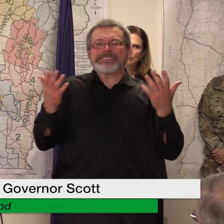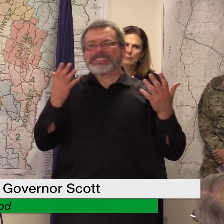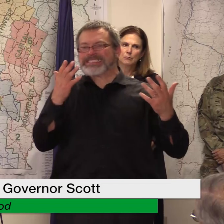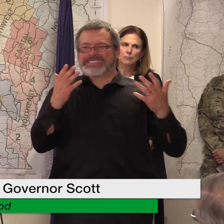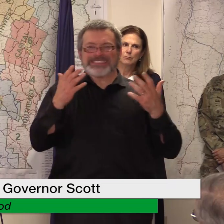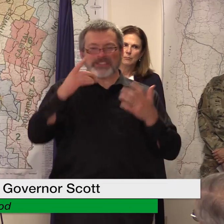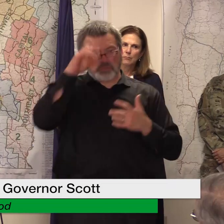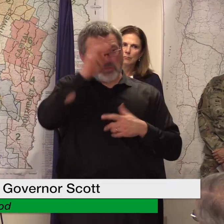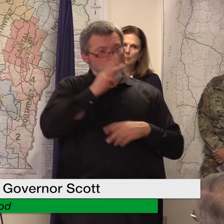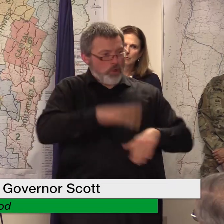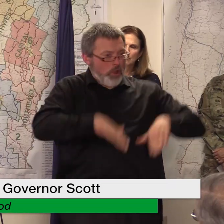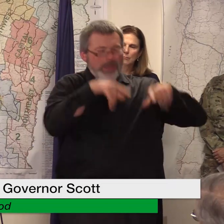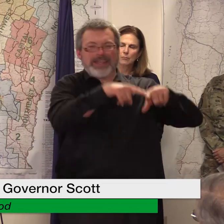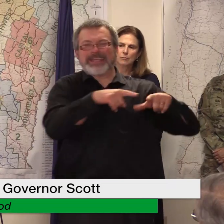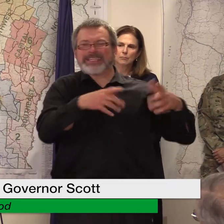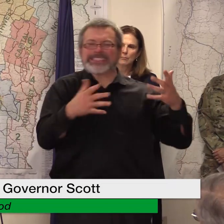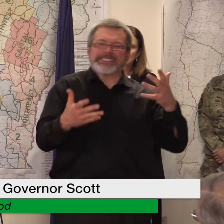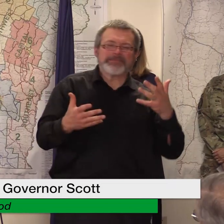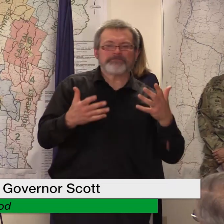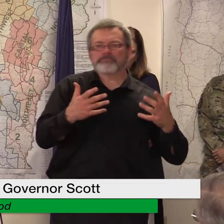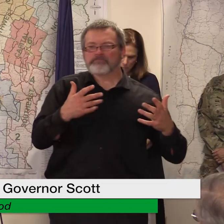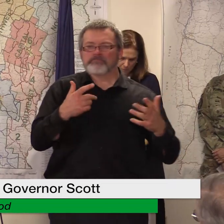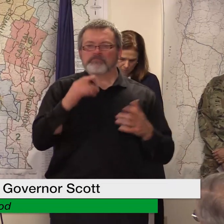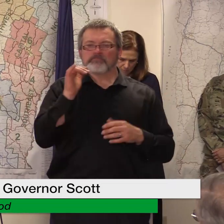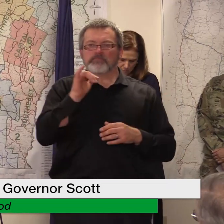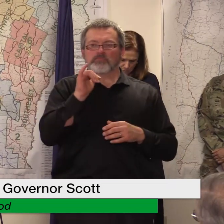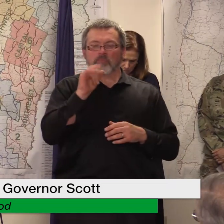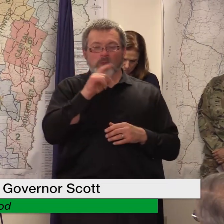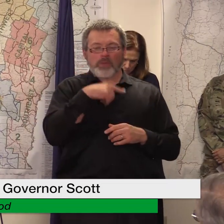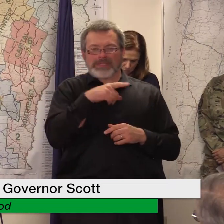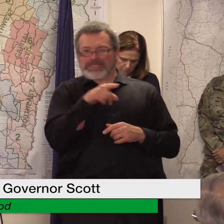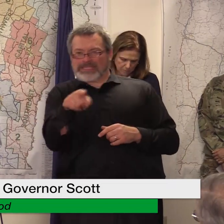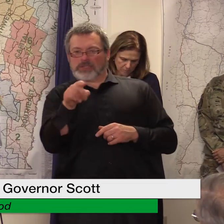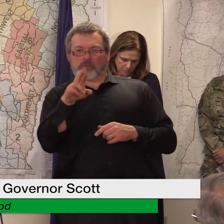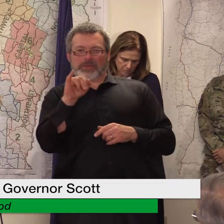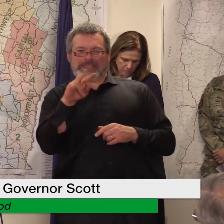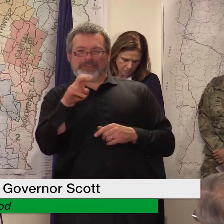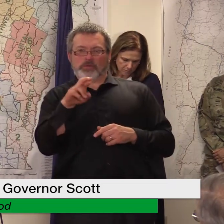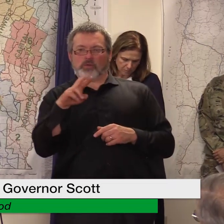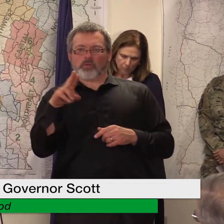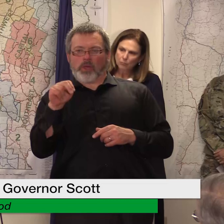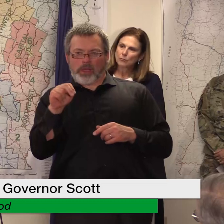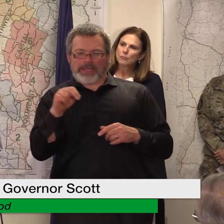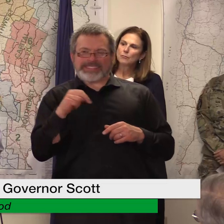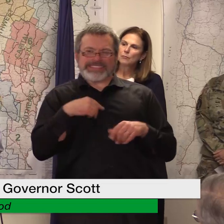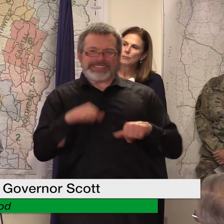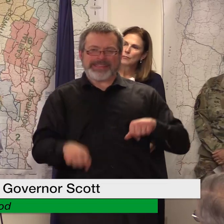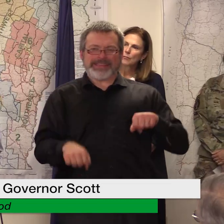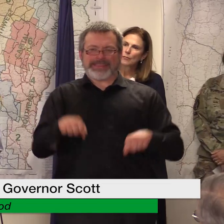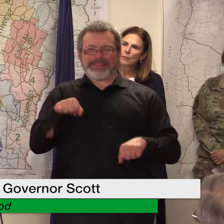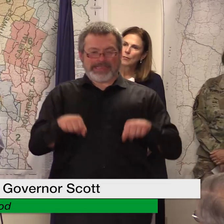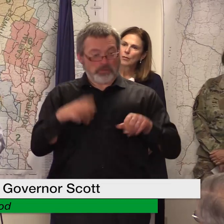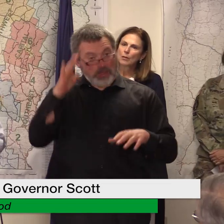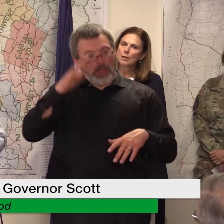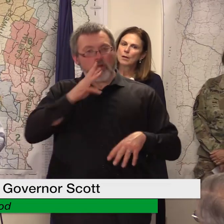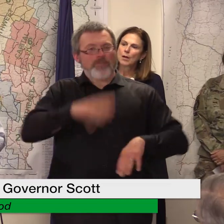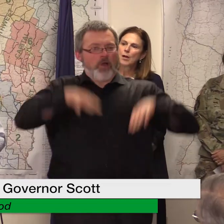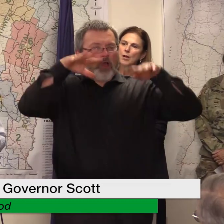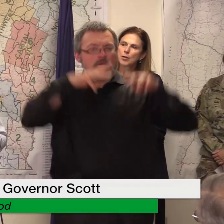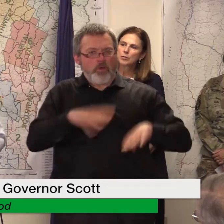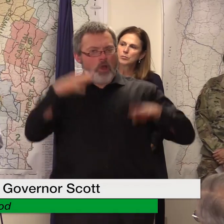and river runs another one on the barry montpelier road that has been impacted multiple times and so